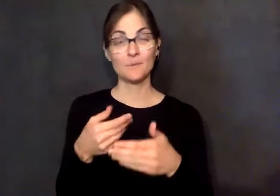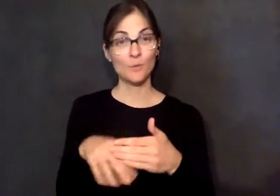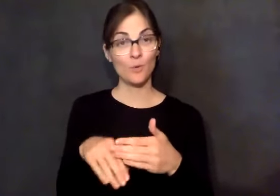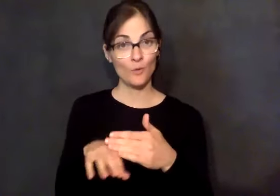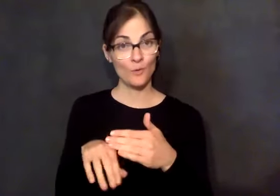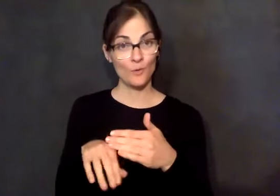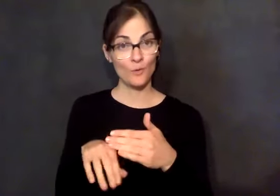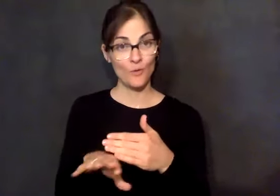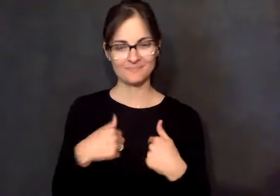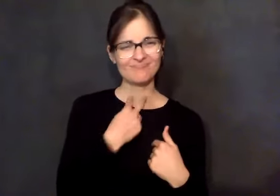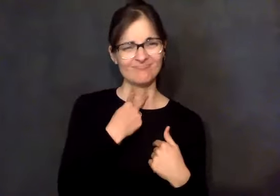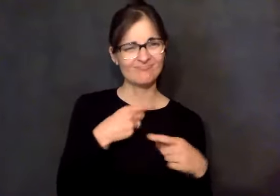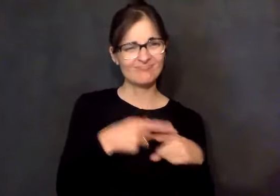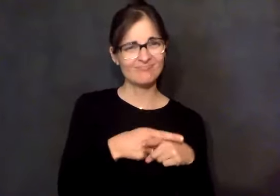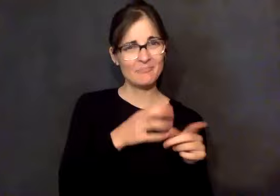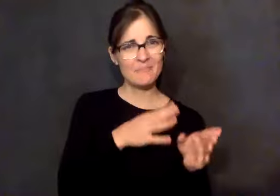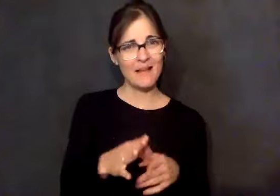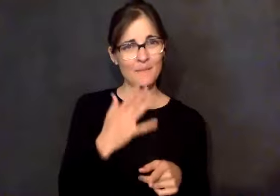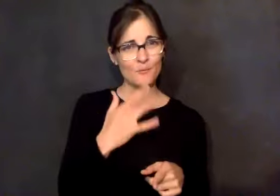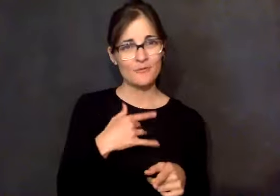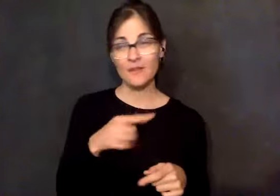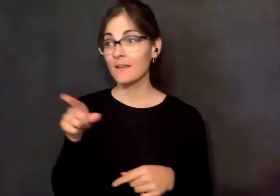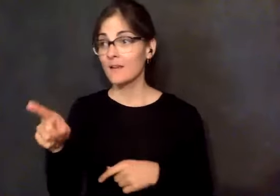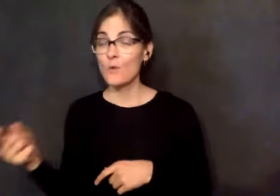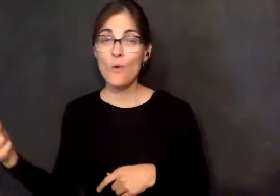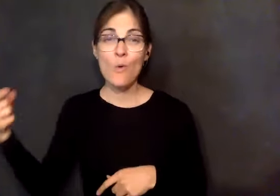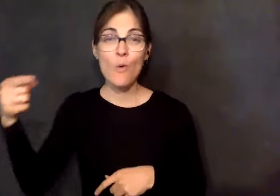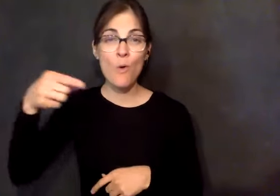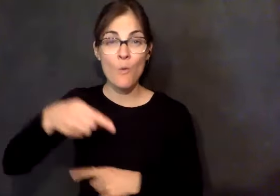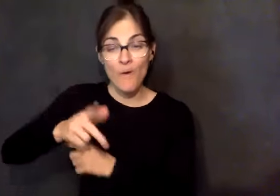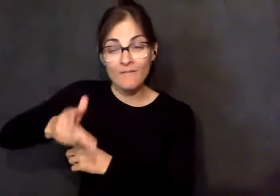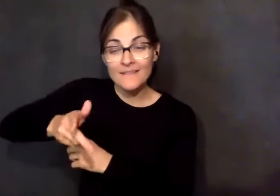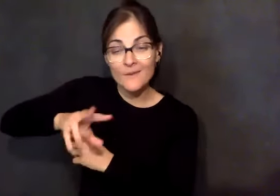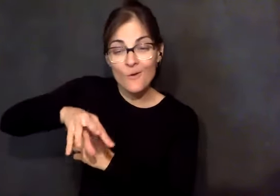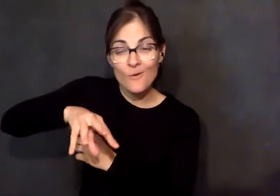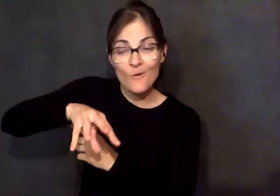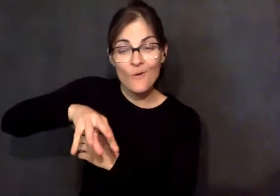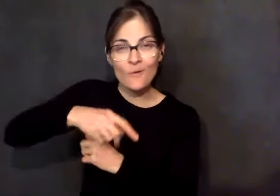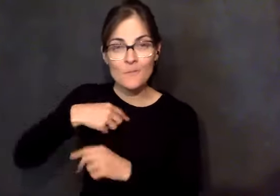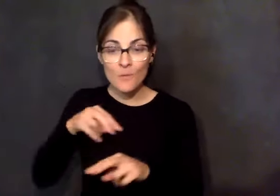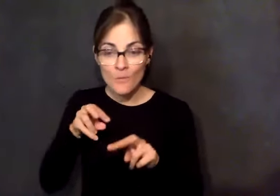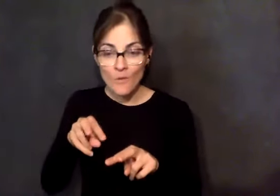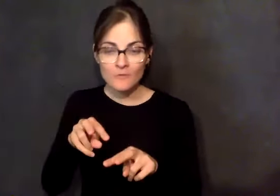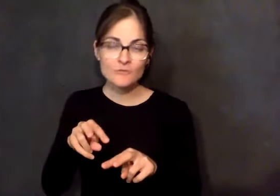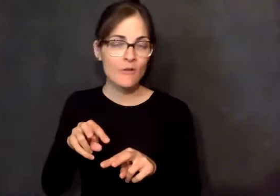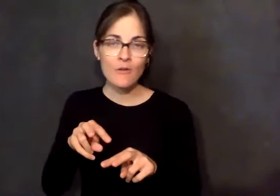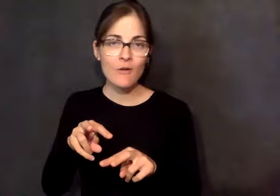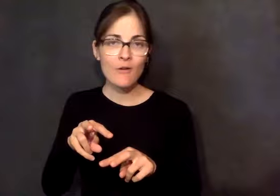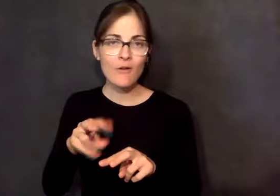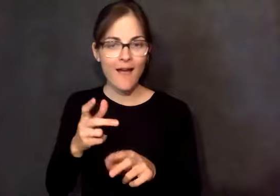the way out to where the lady lived. And they took pictures, videos of my babies when they were little. And I got